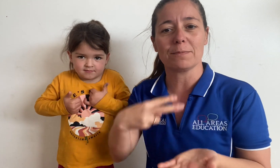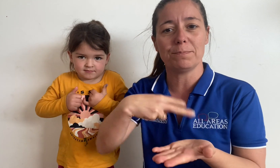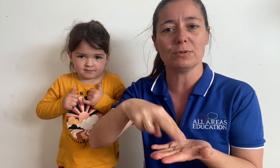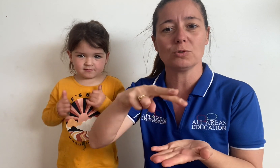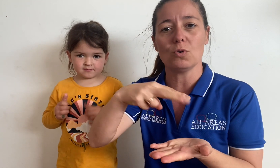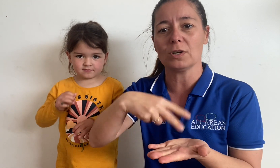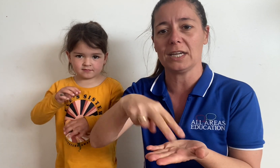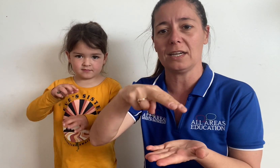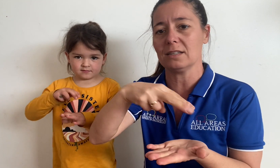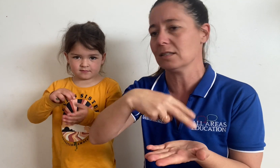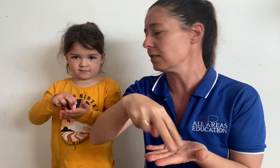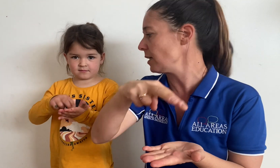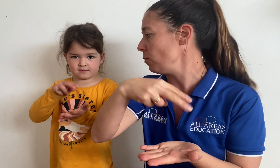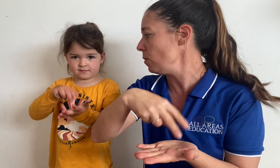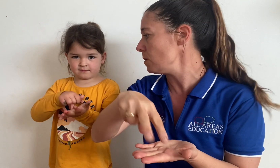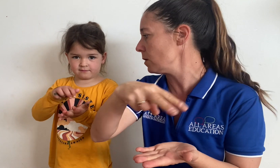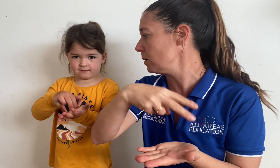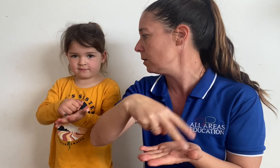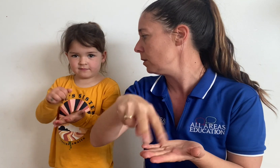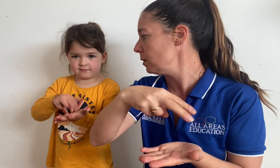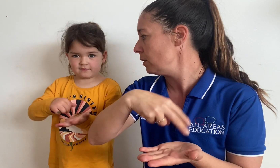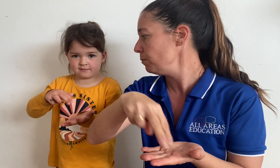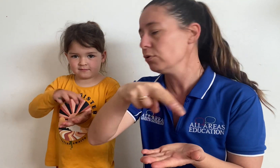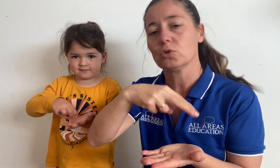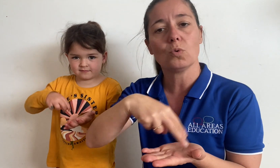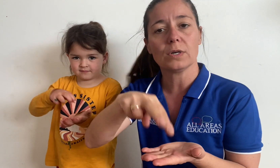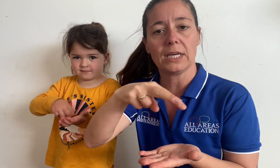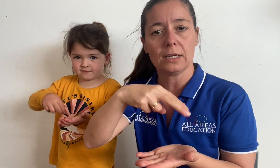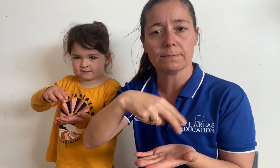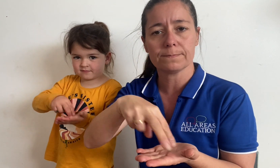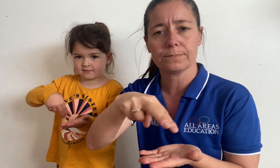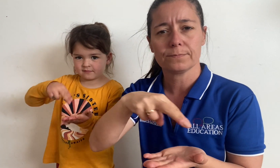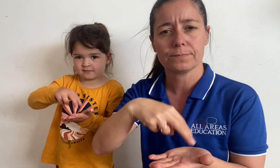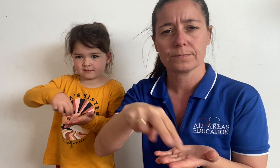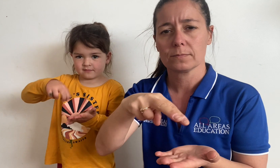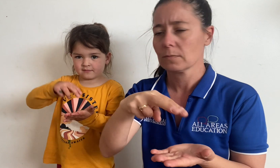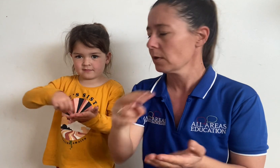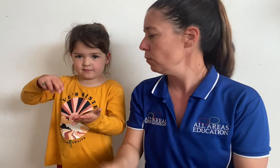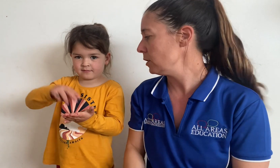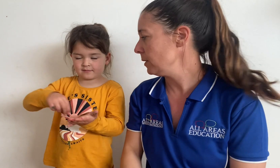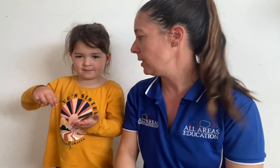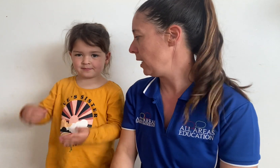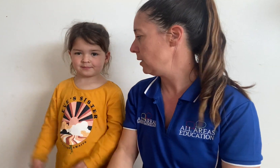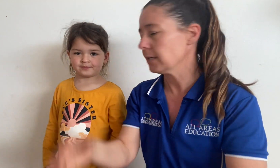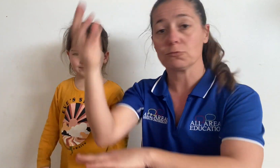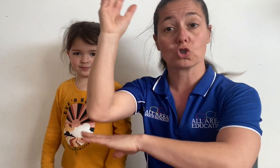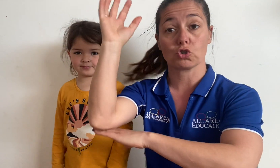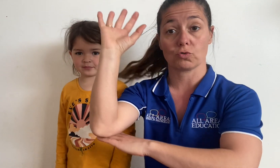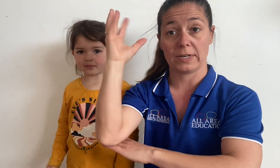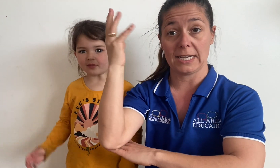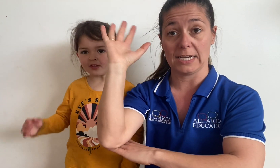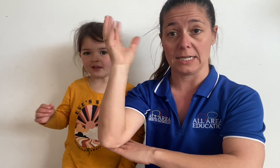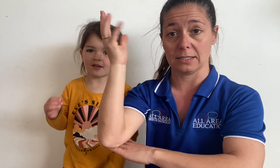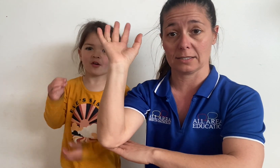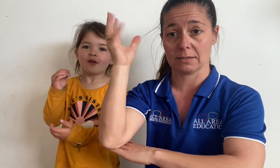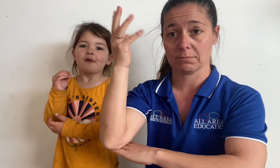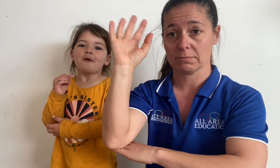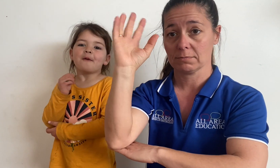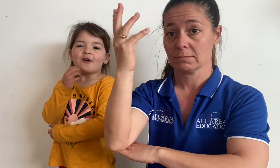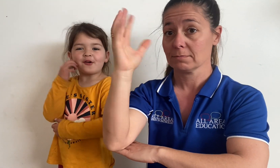bushwalking this is like walk bushwalking what do we see some trees or